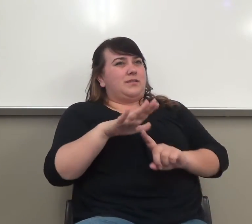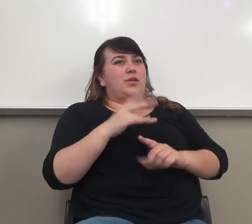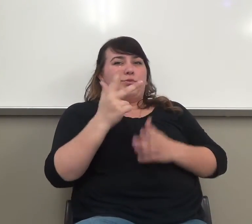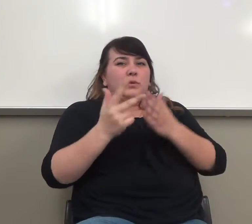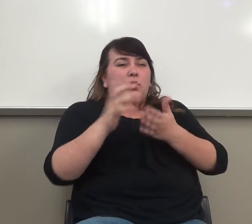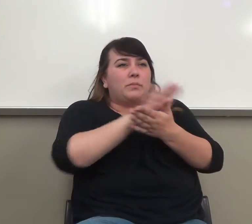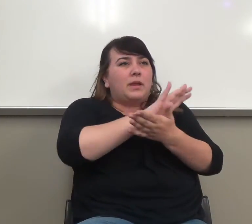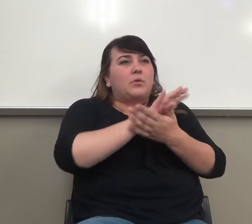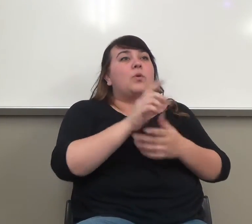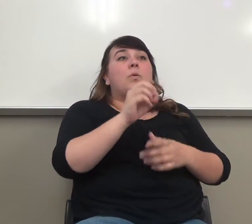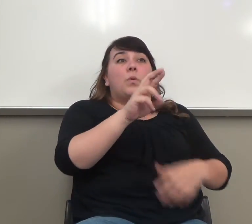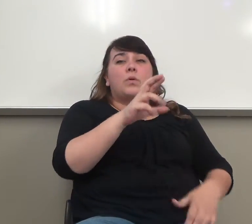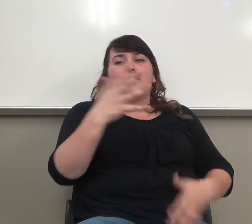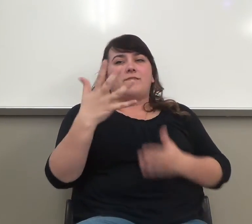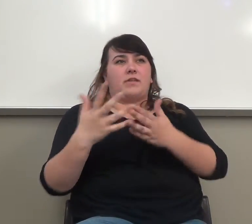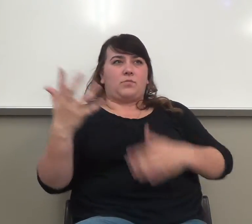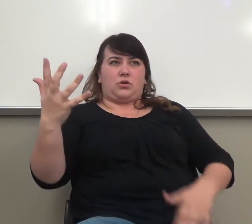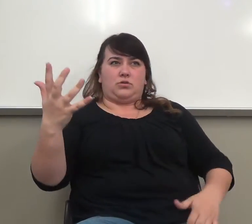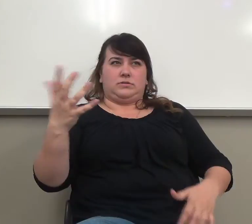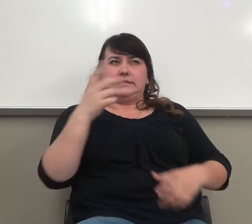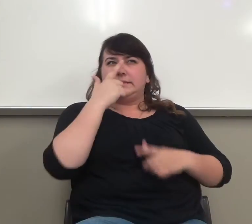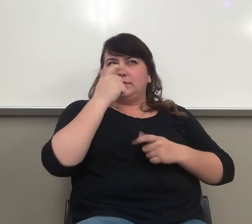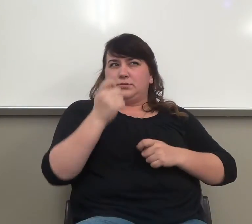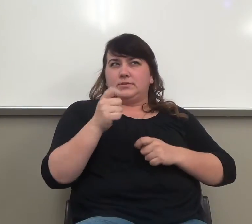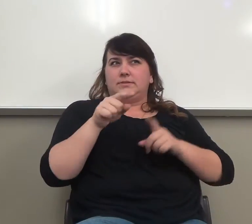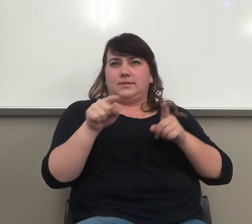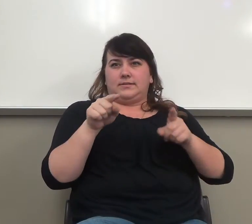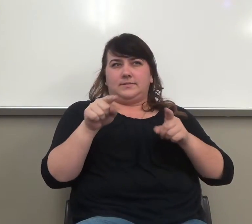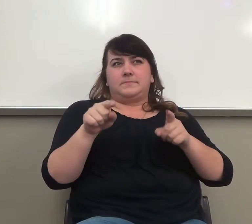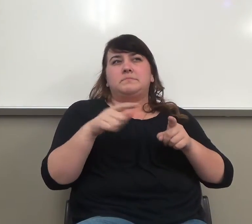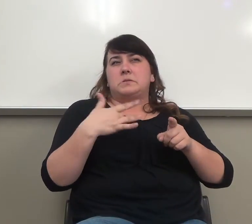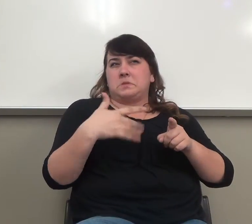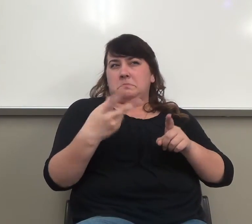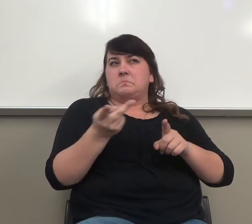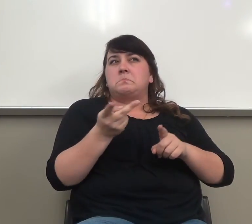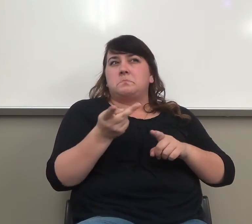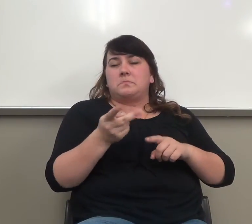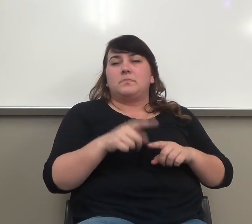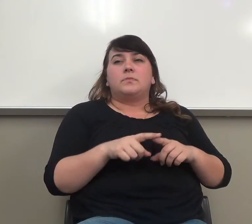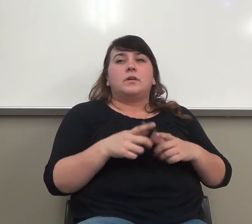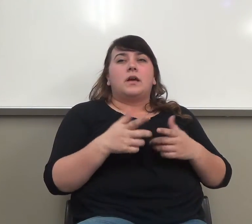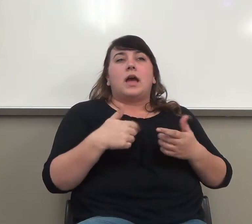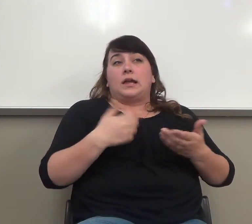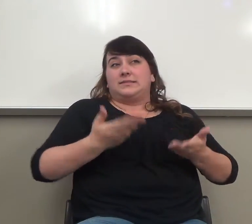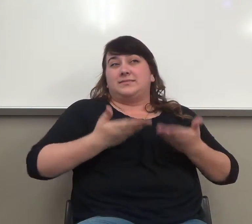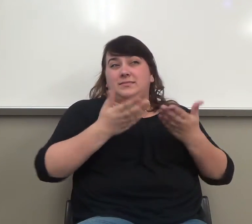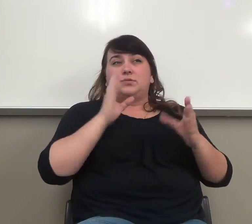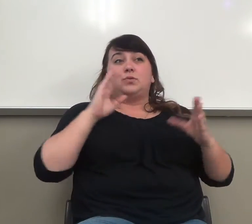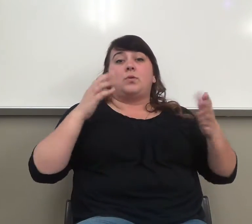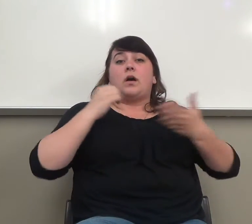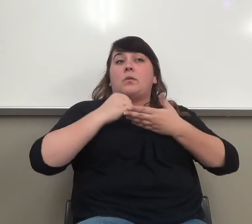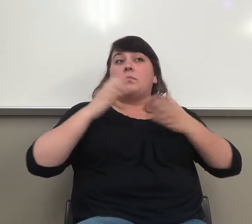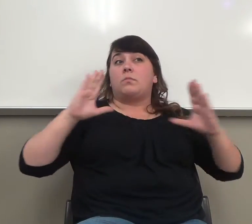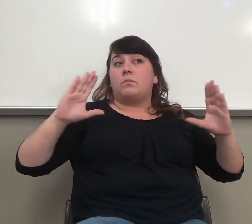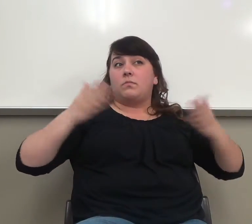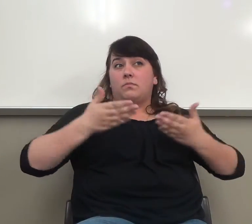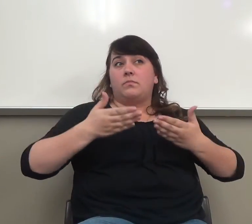a five-part paper wall. It's kind of interesting. So, I would say to focus this, she might write about